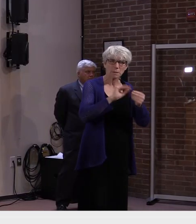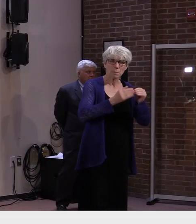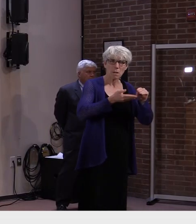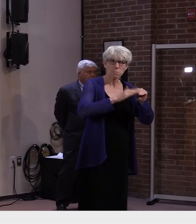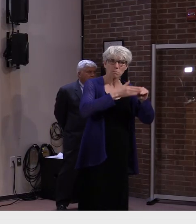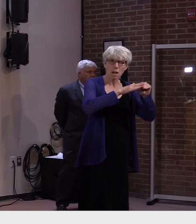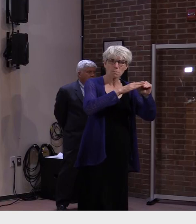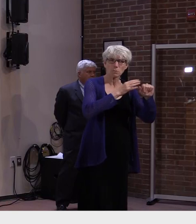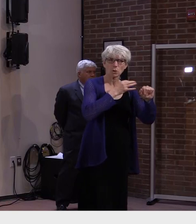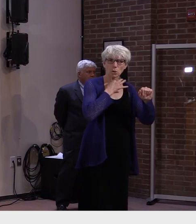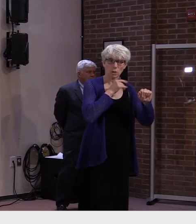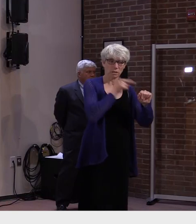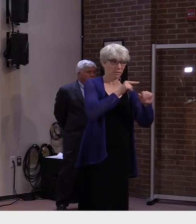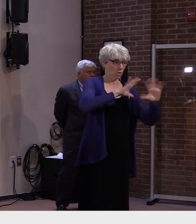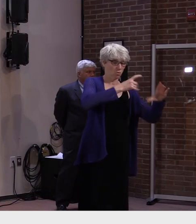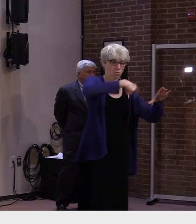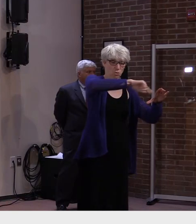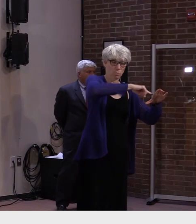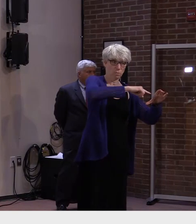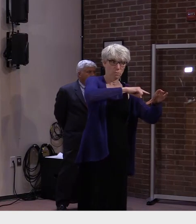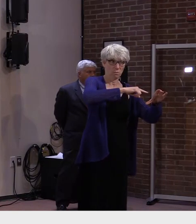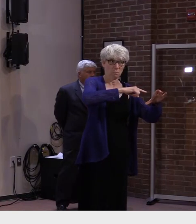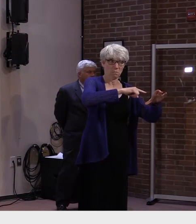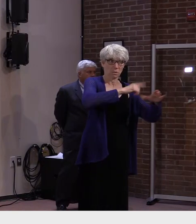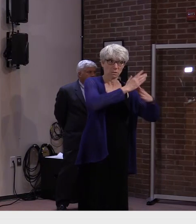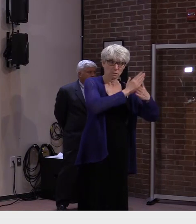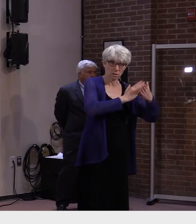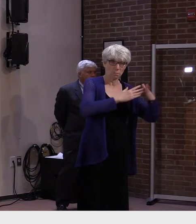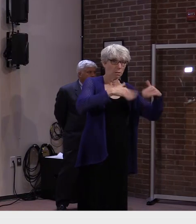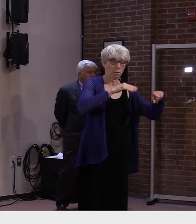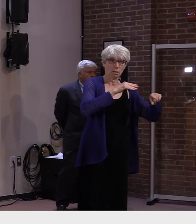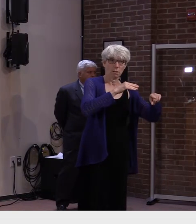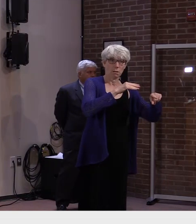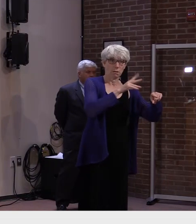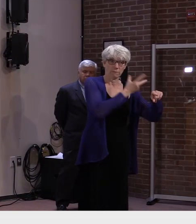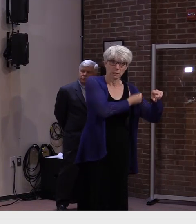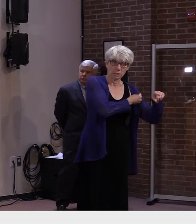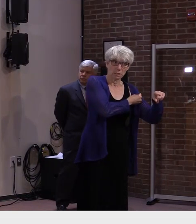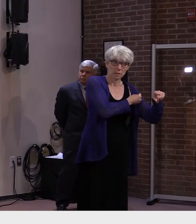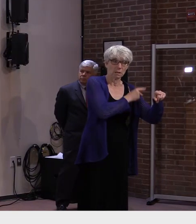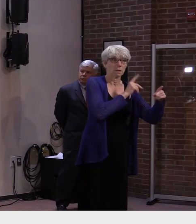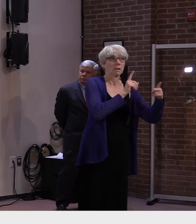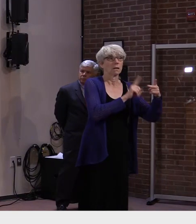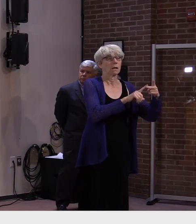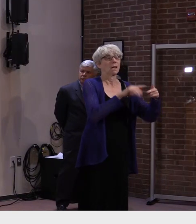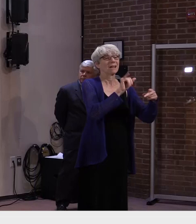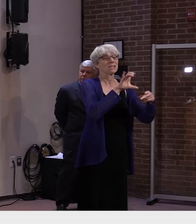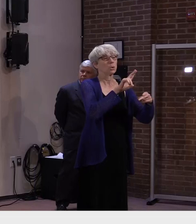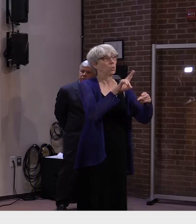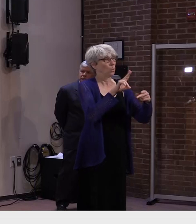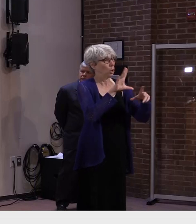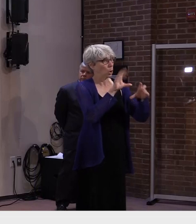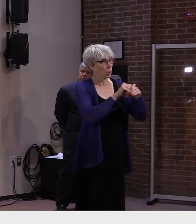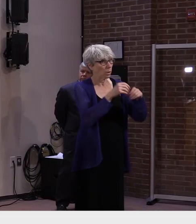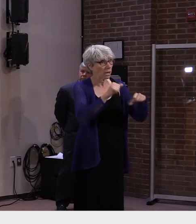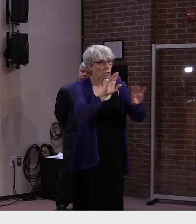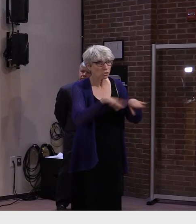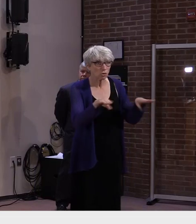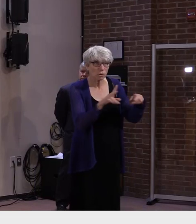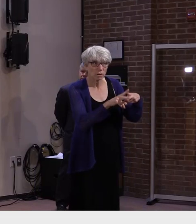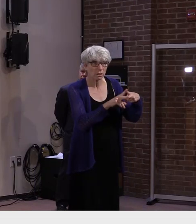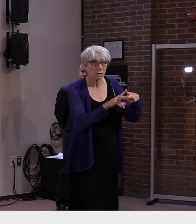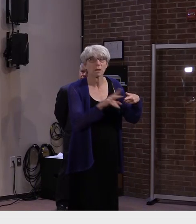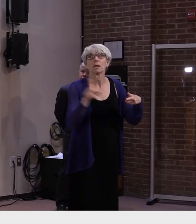Are any of those folks unvaccinated, and are any children in intensive care? I believe there are